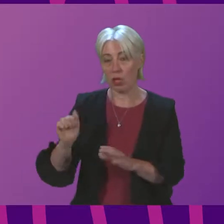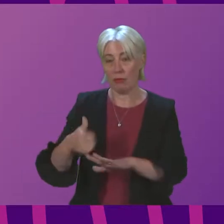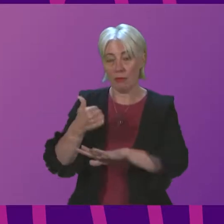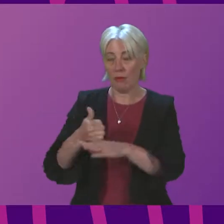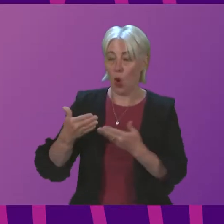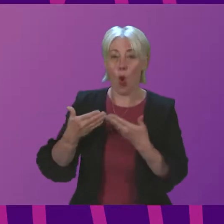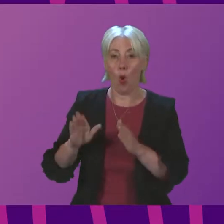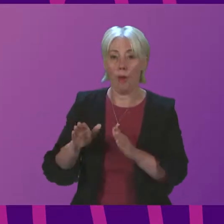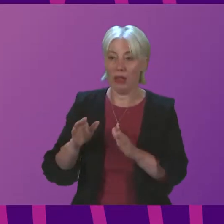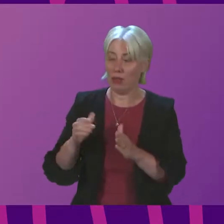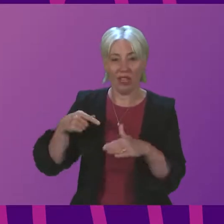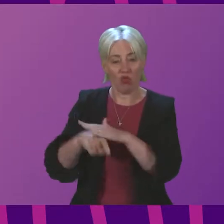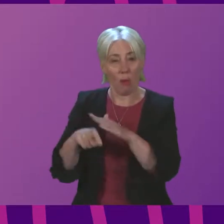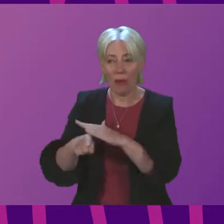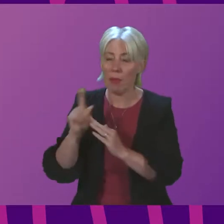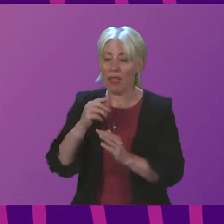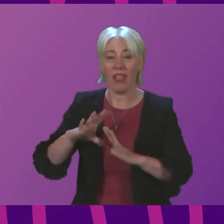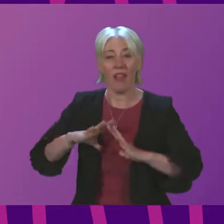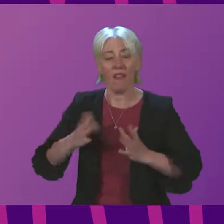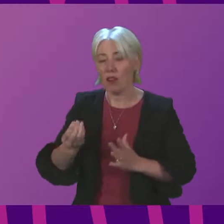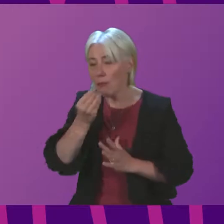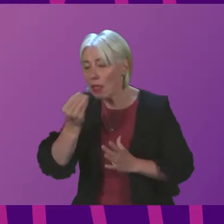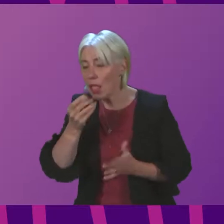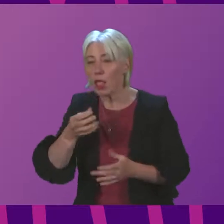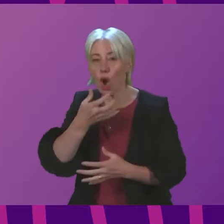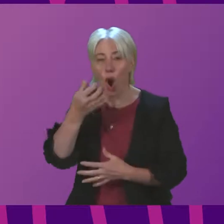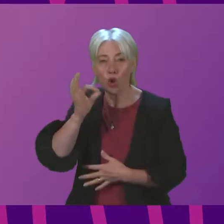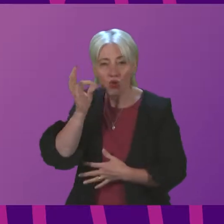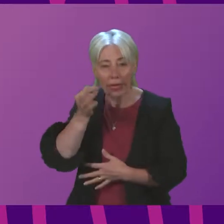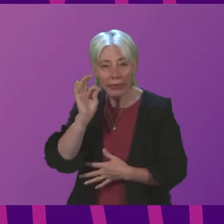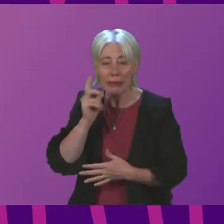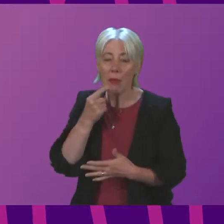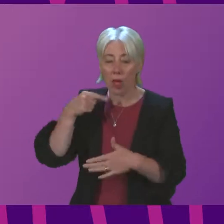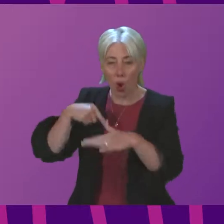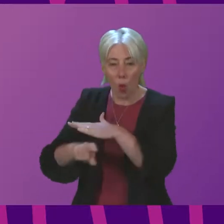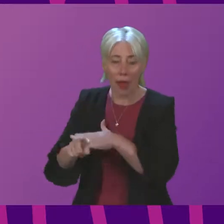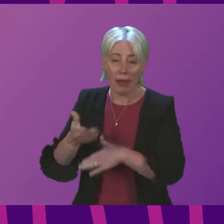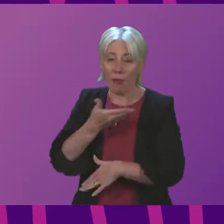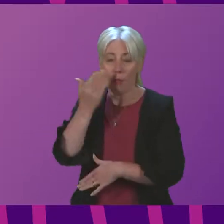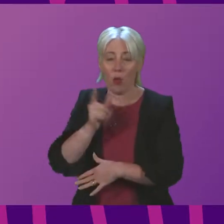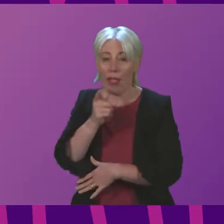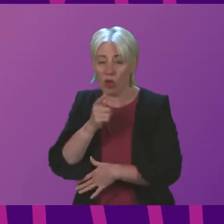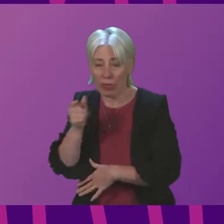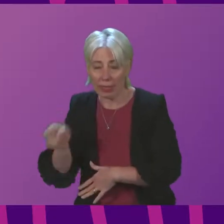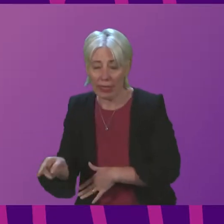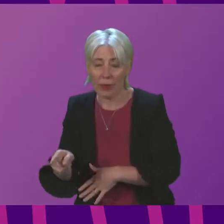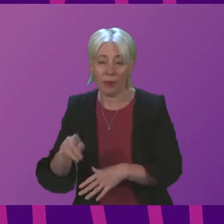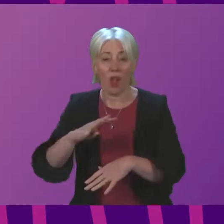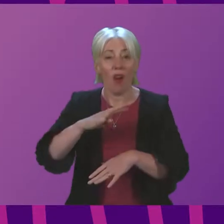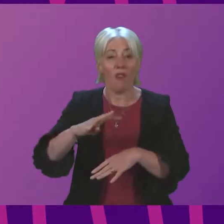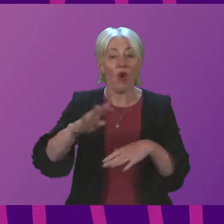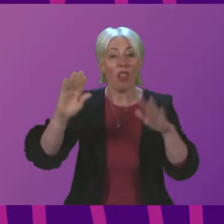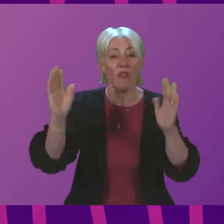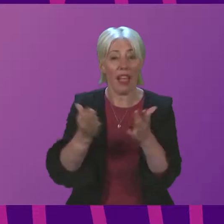locations to provide free meals and hot drinks to residents in surrounding areas who remain without power. In Forth Valley, a Resilience